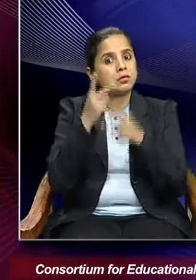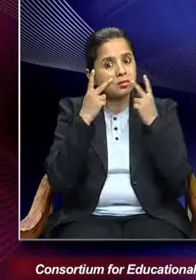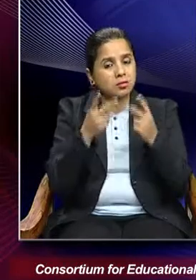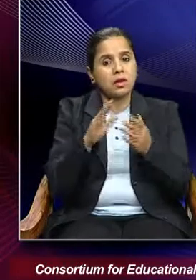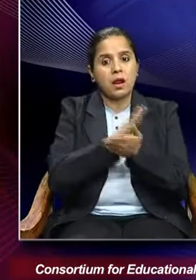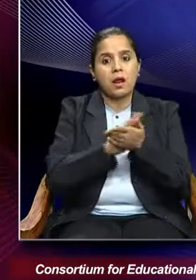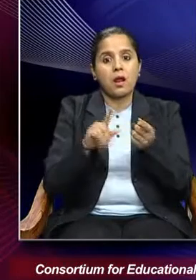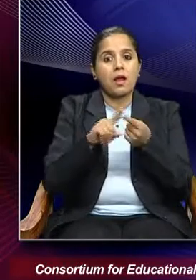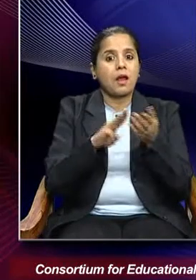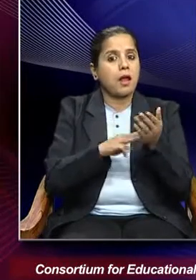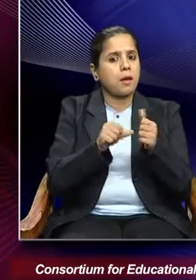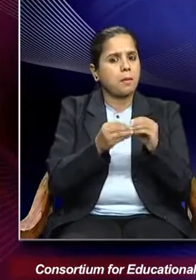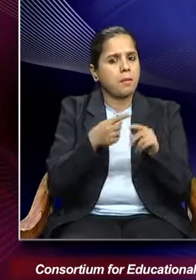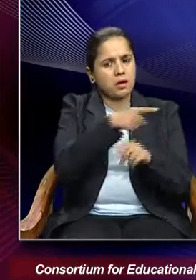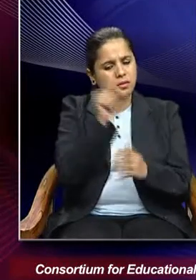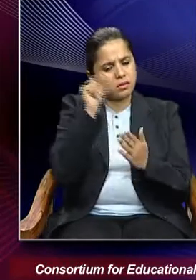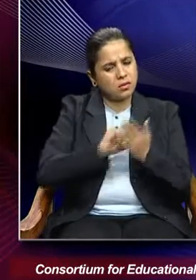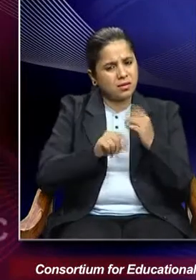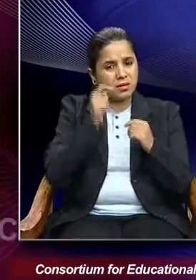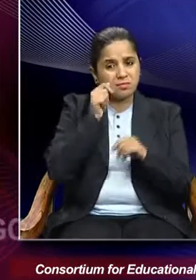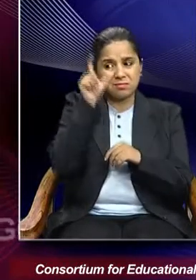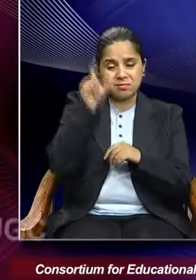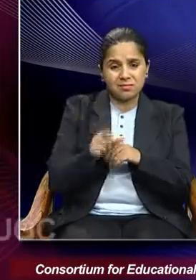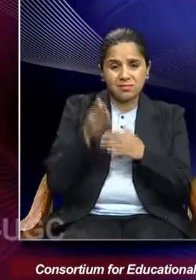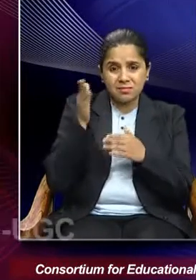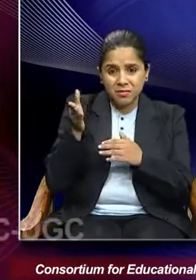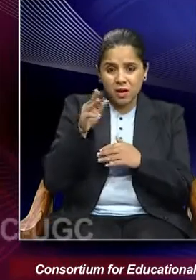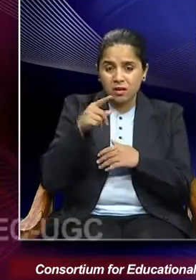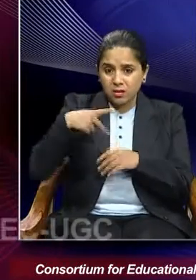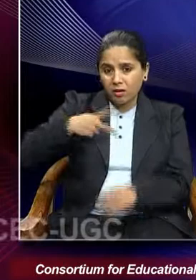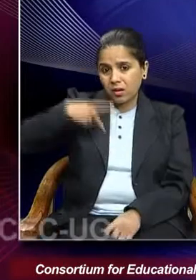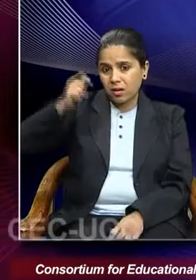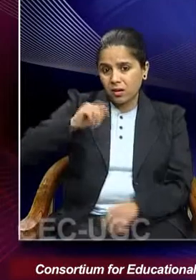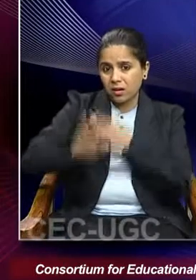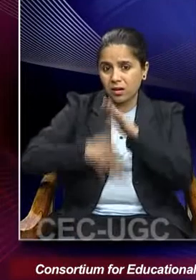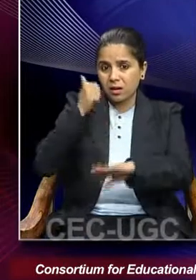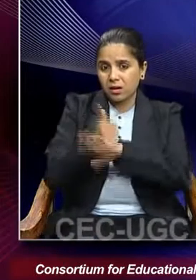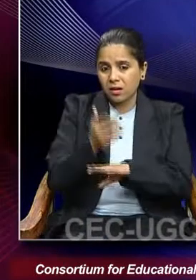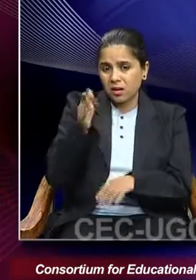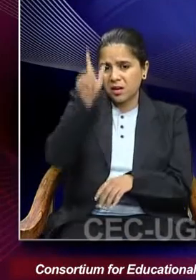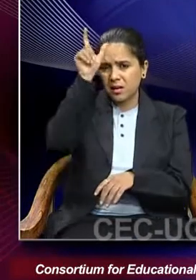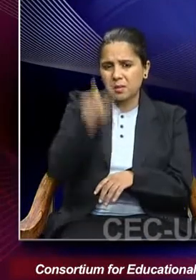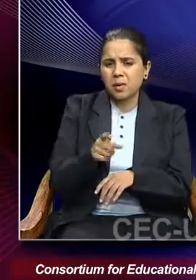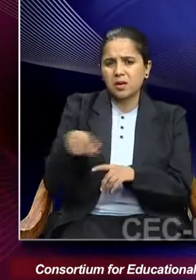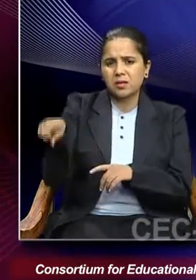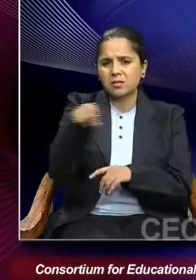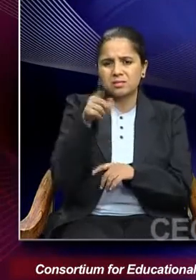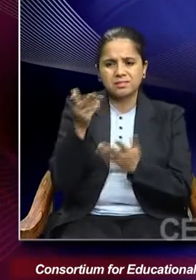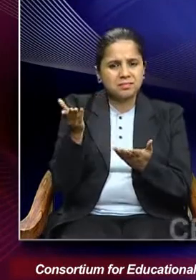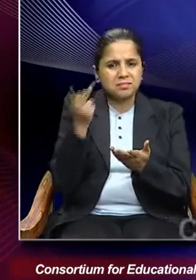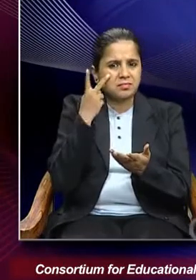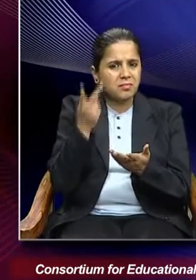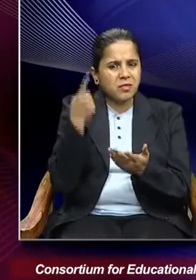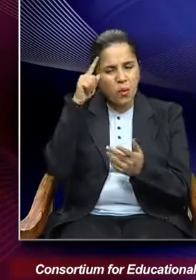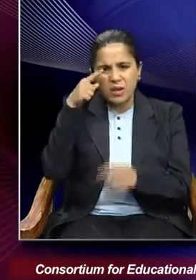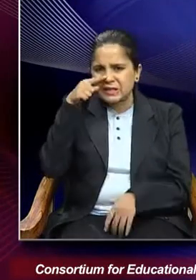Haima Bhatti wrote, This gentleman, a deputy magistrate, was a person of this sort. For